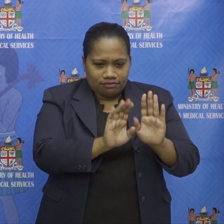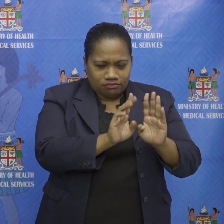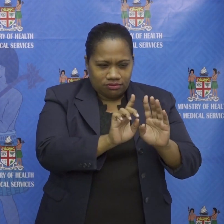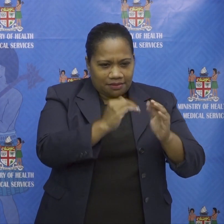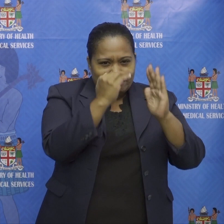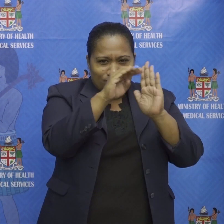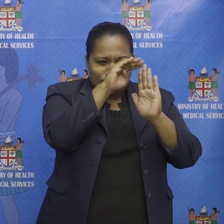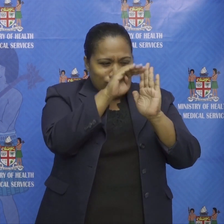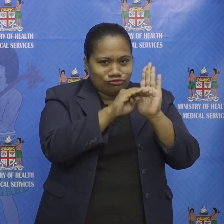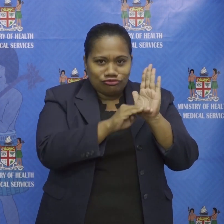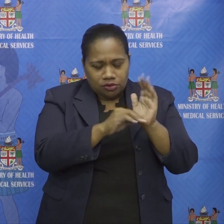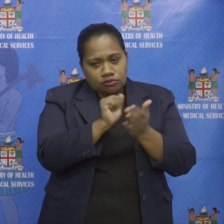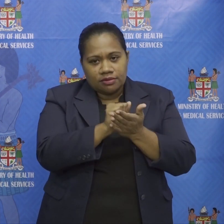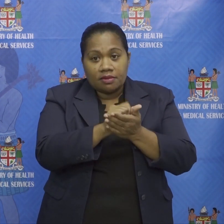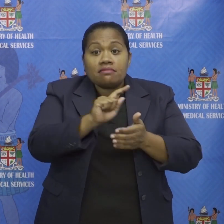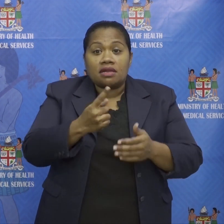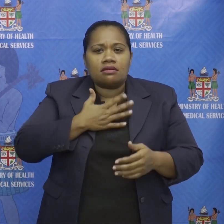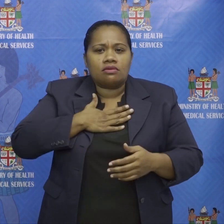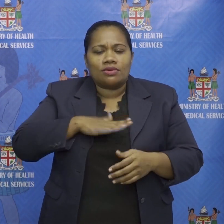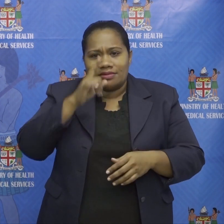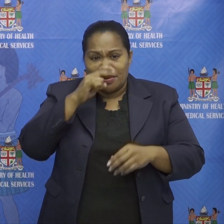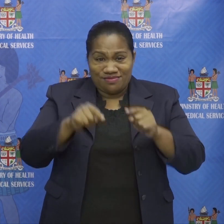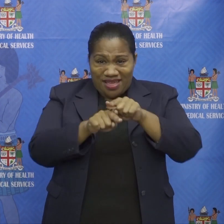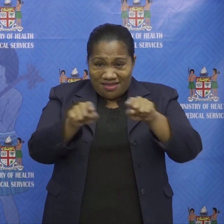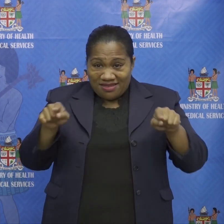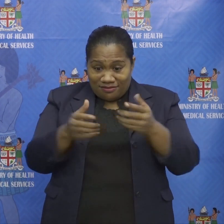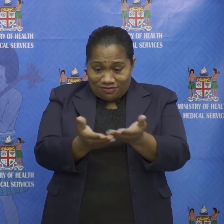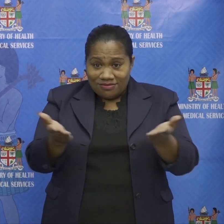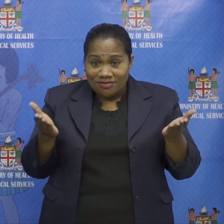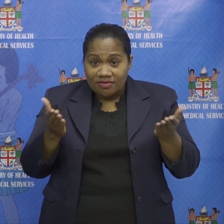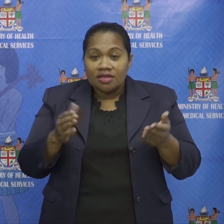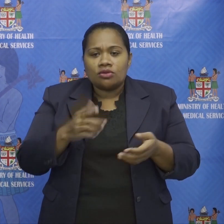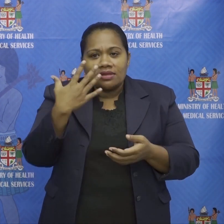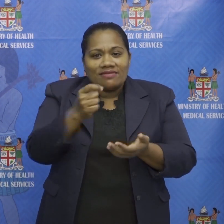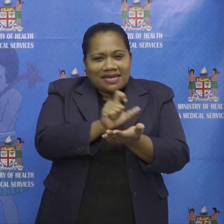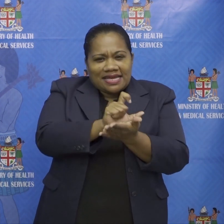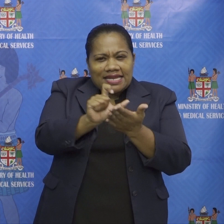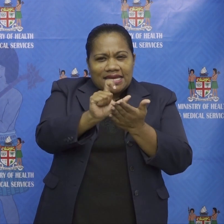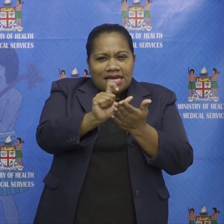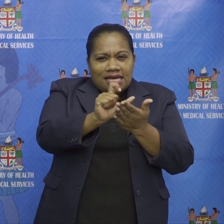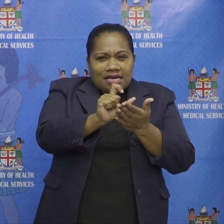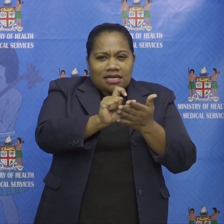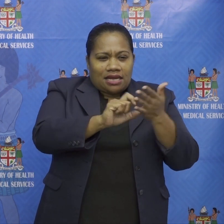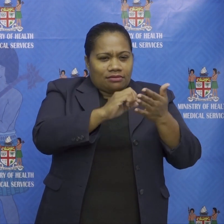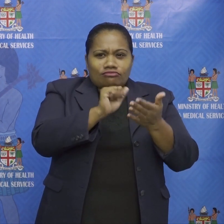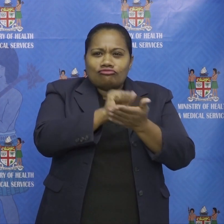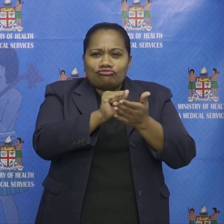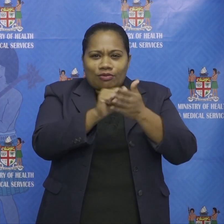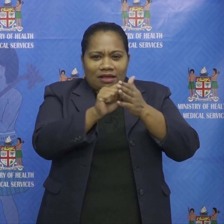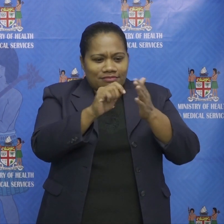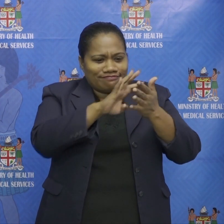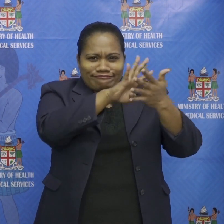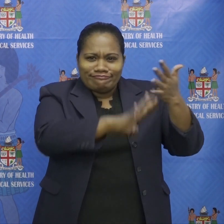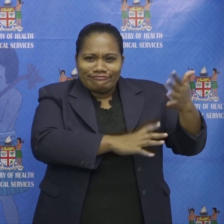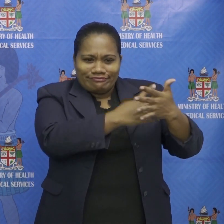grasp of the states here because the discipline and diligence